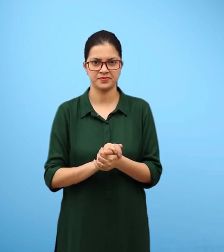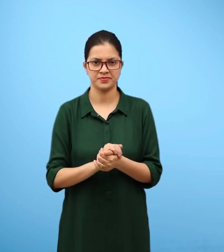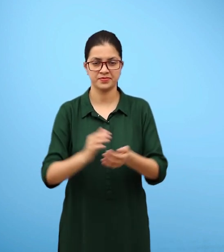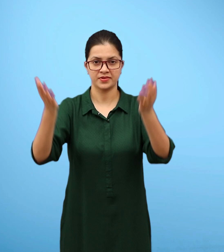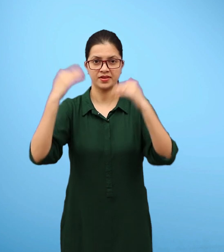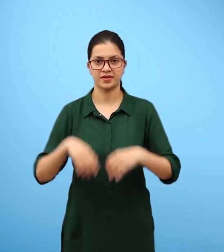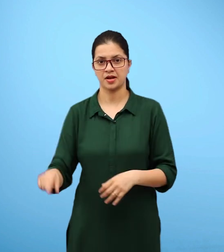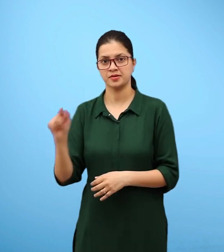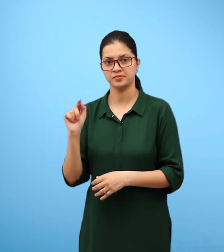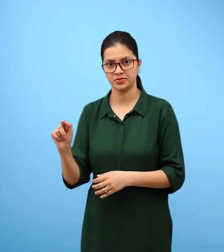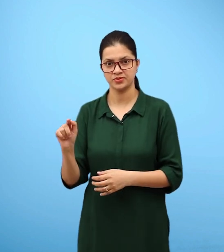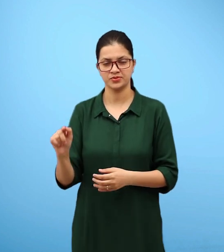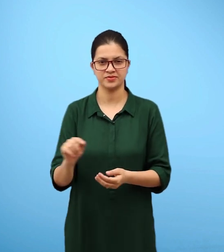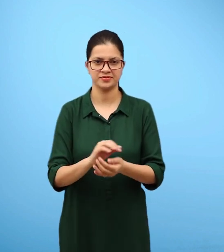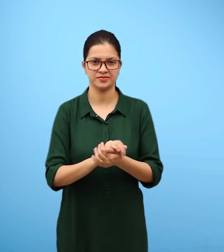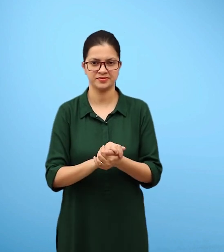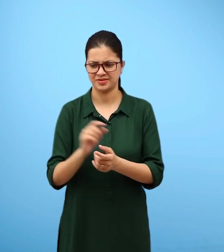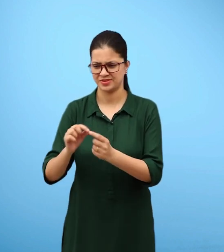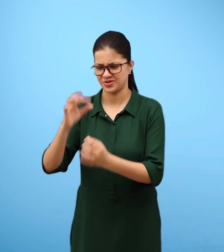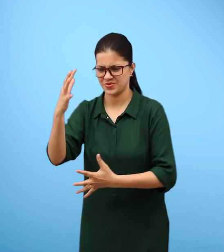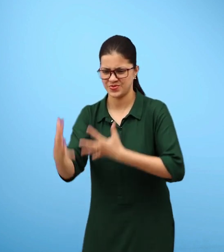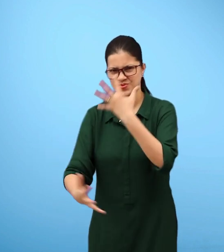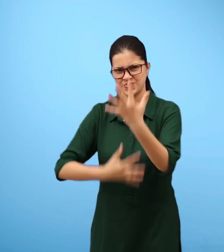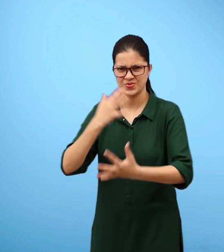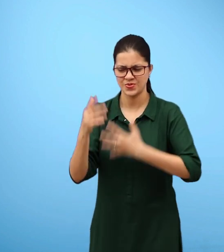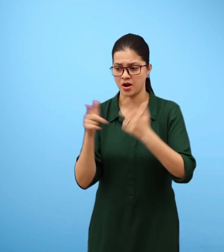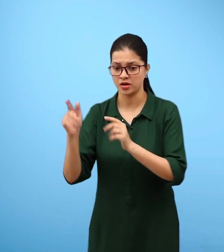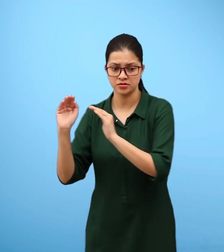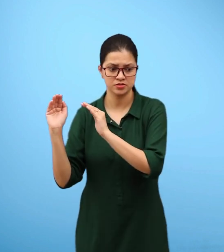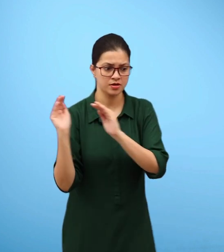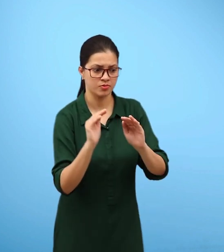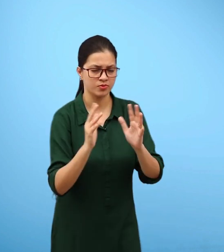Oxygen Oxygen supports burning and is necessary for living organisms.